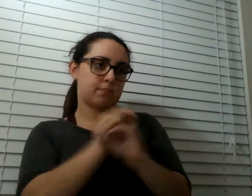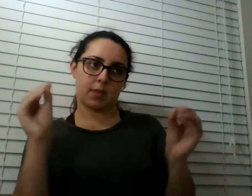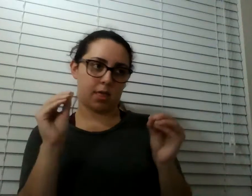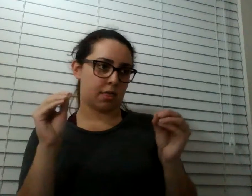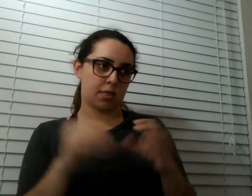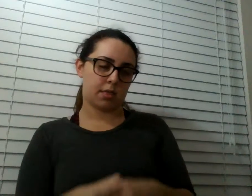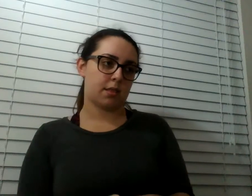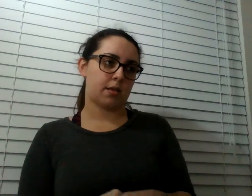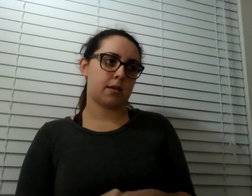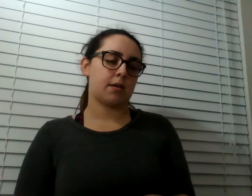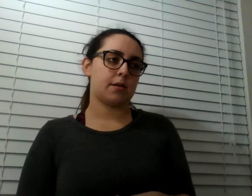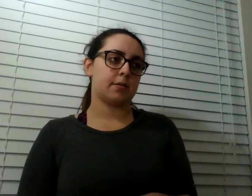It's infinite.